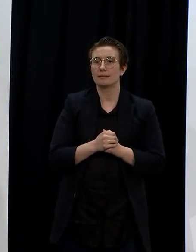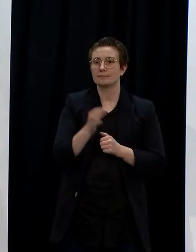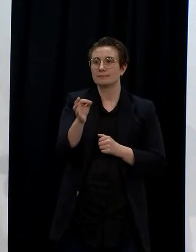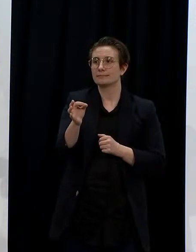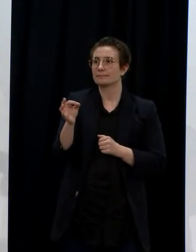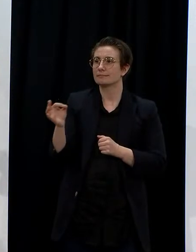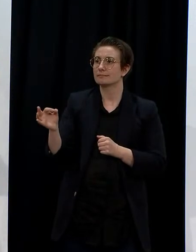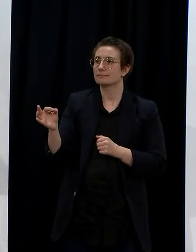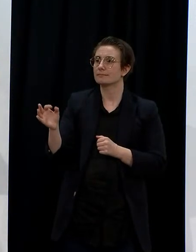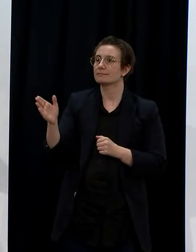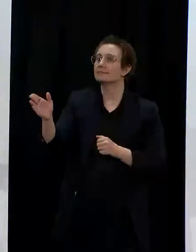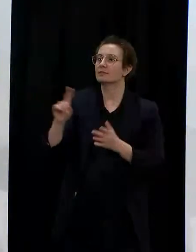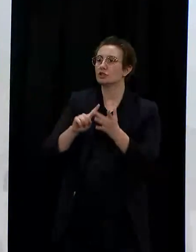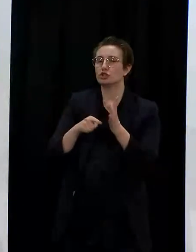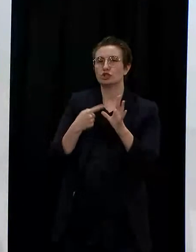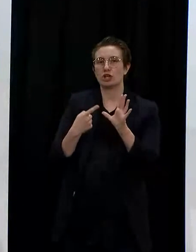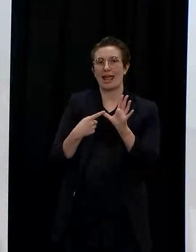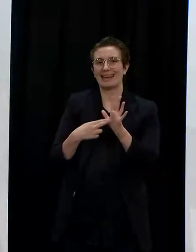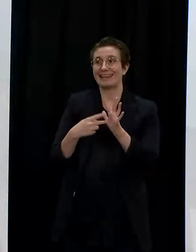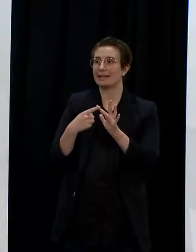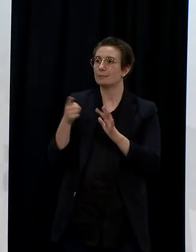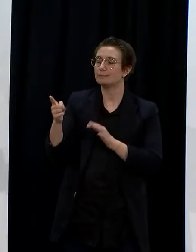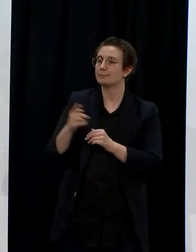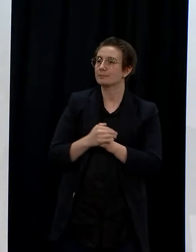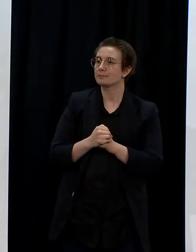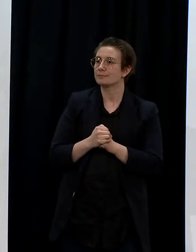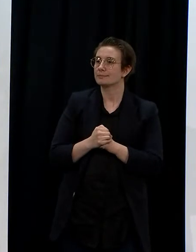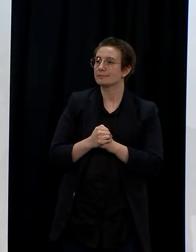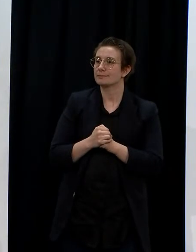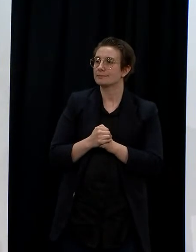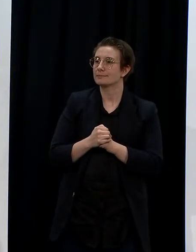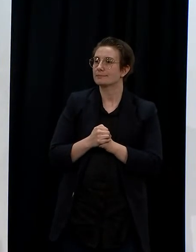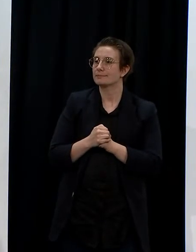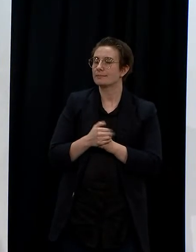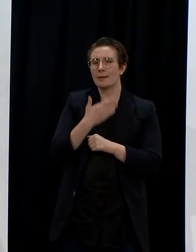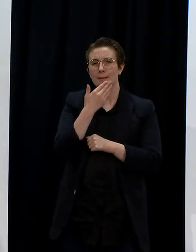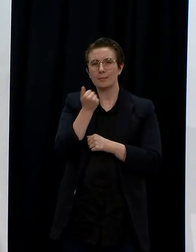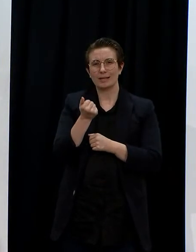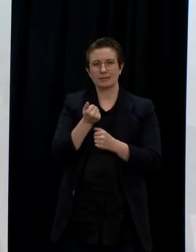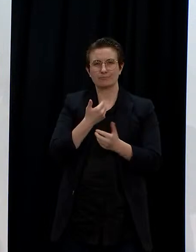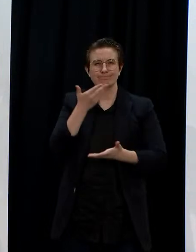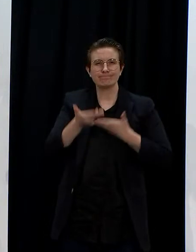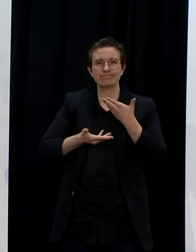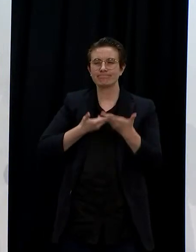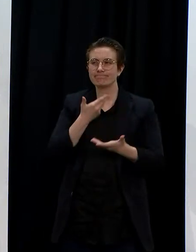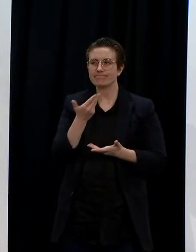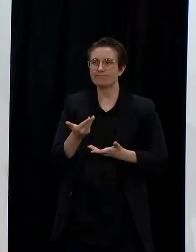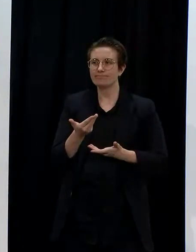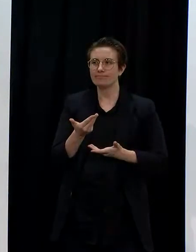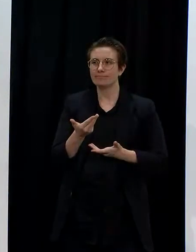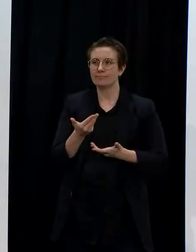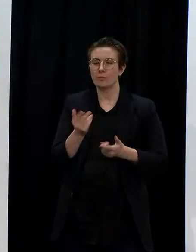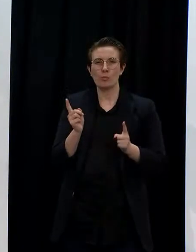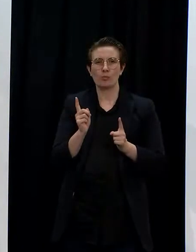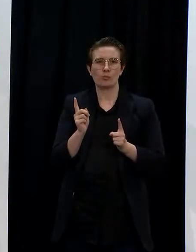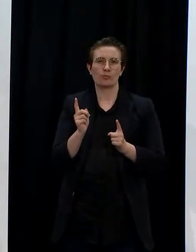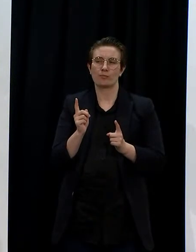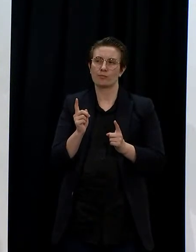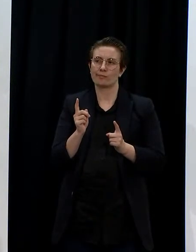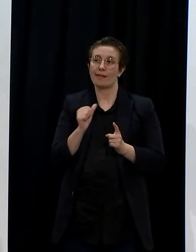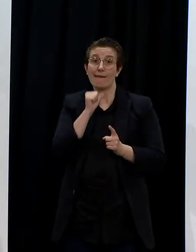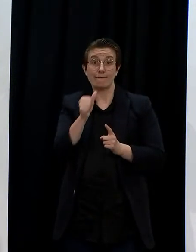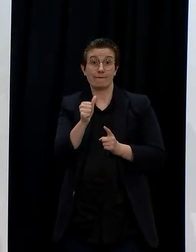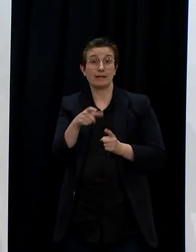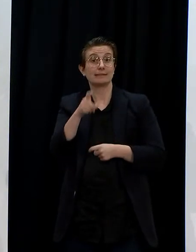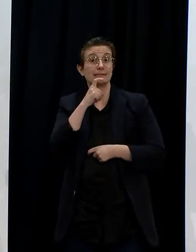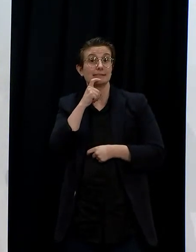Can you please outline what kind of effect bringing staff in from other parts of the country might have